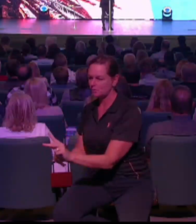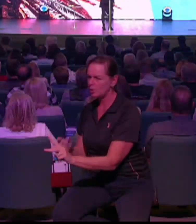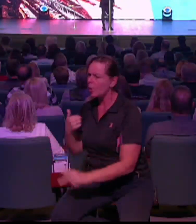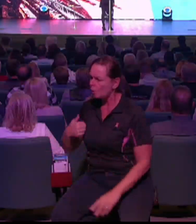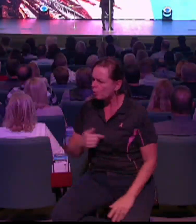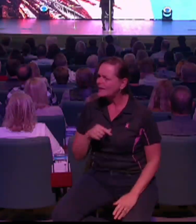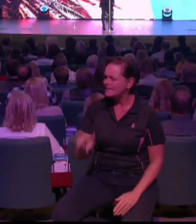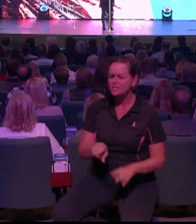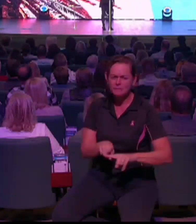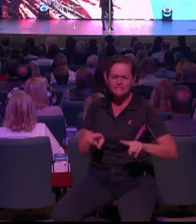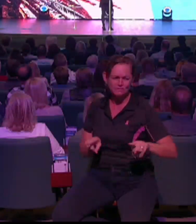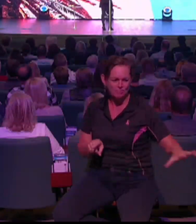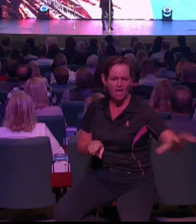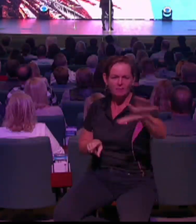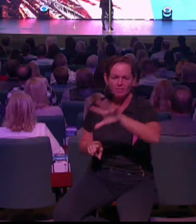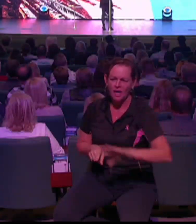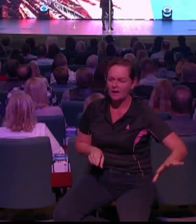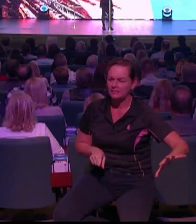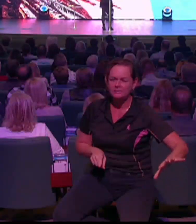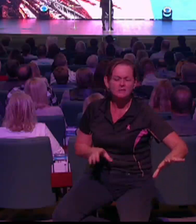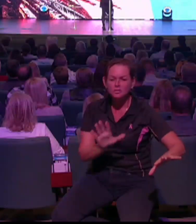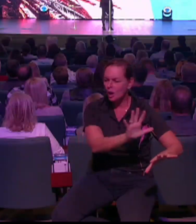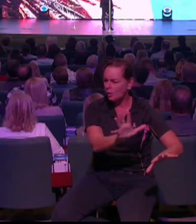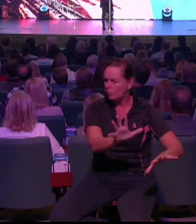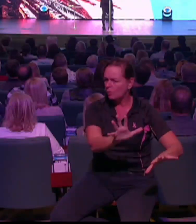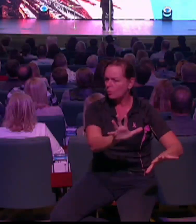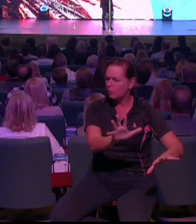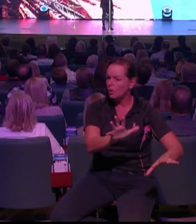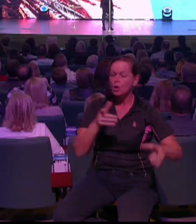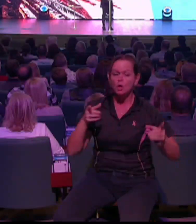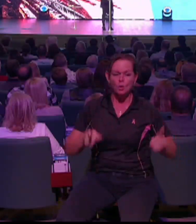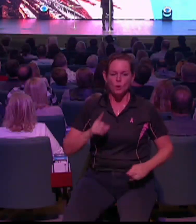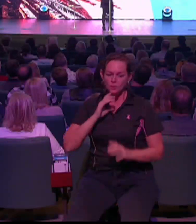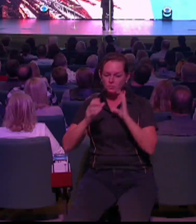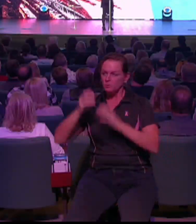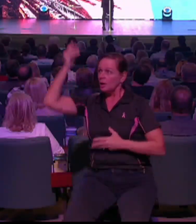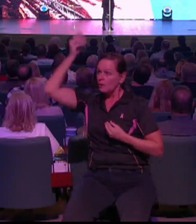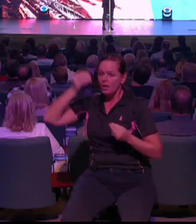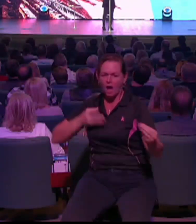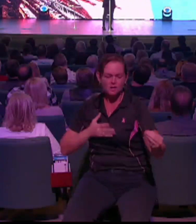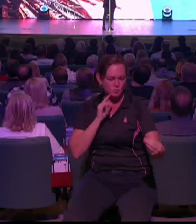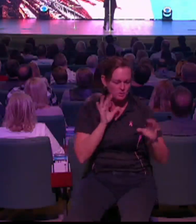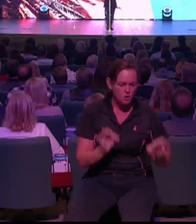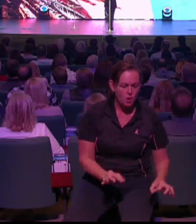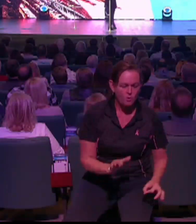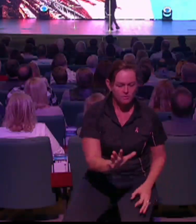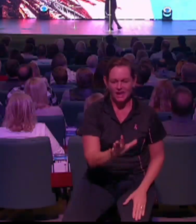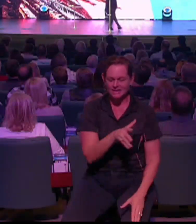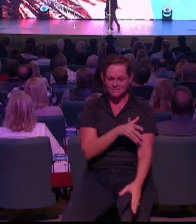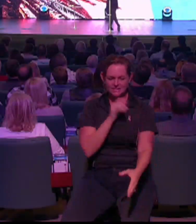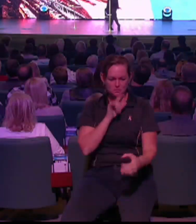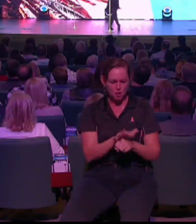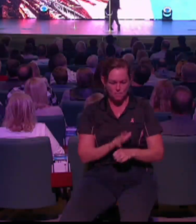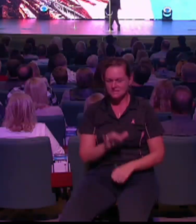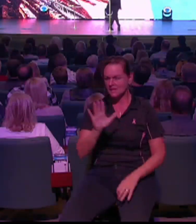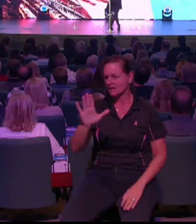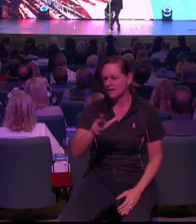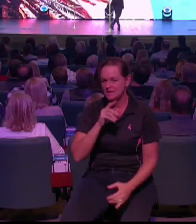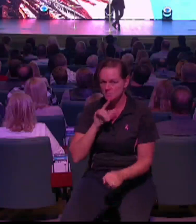our words fall to the ground unfulfilled with God's promise and his power. So number one, you got to know when you are. We are